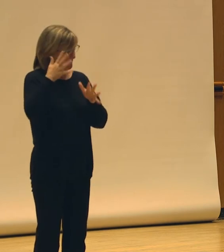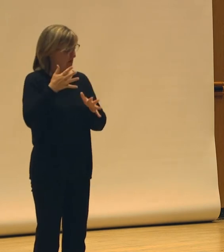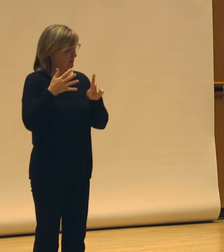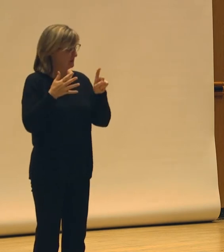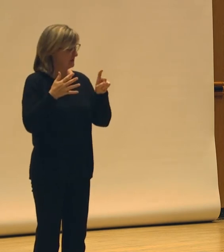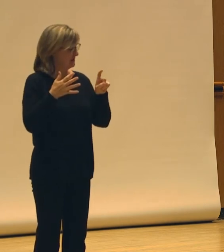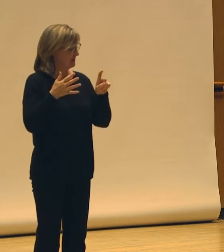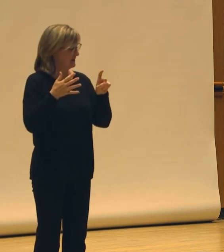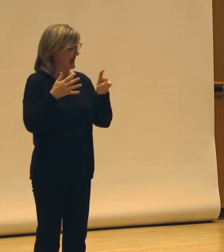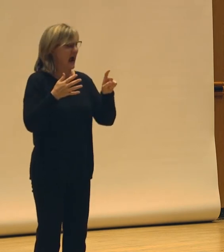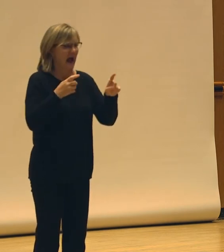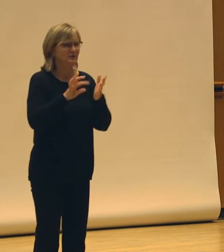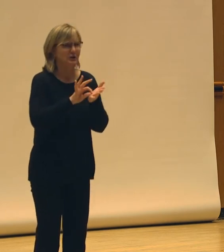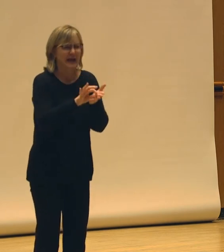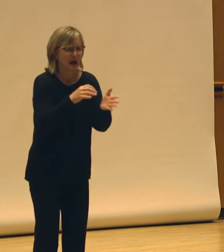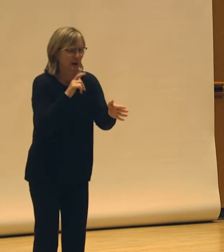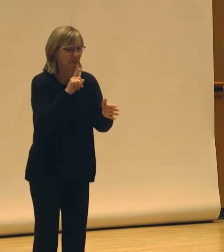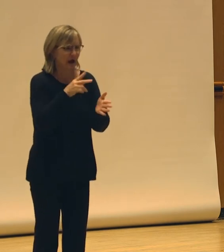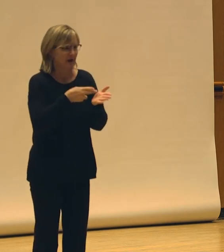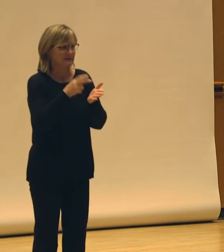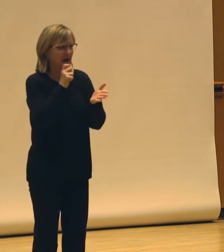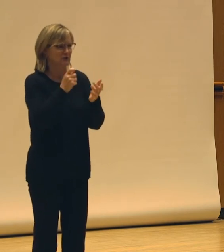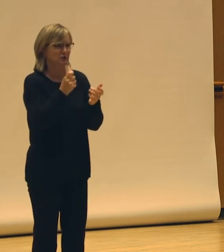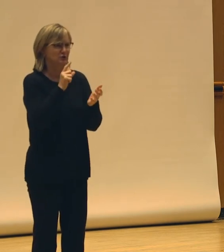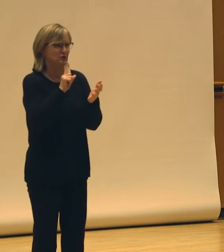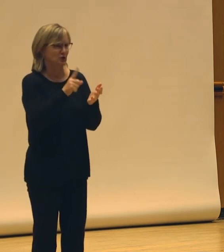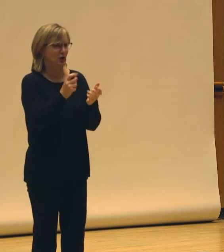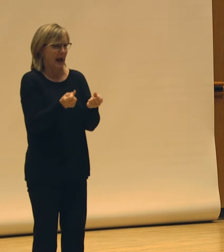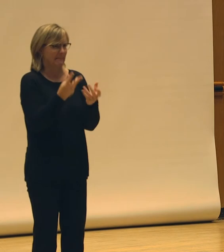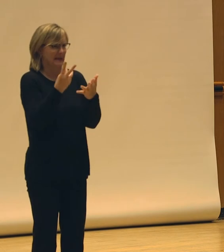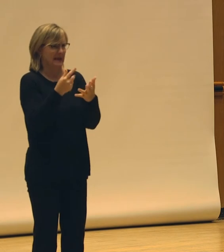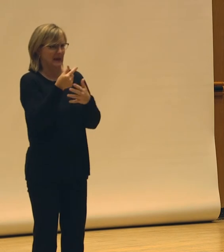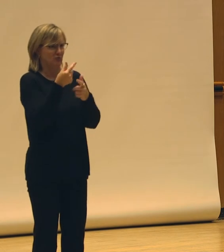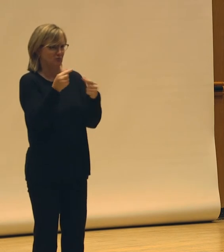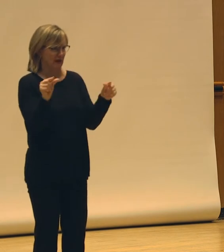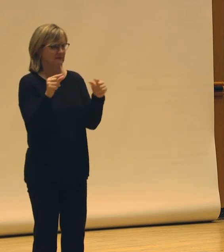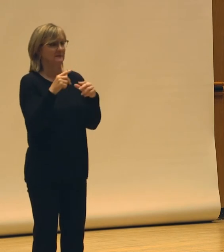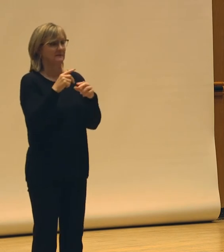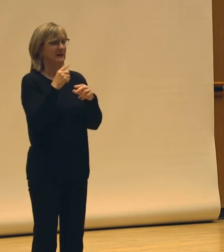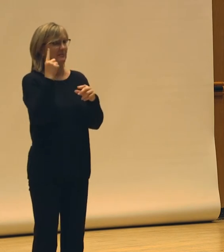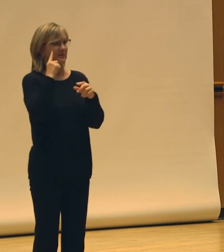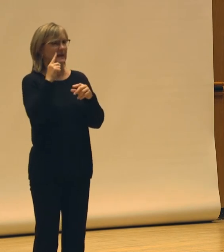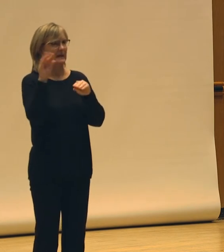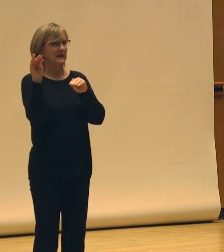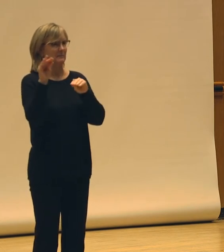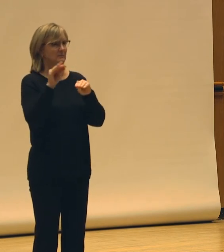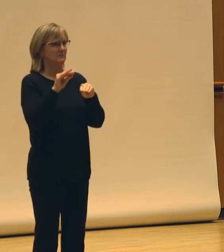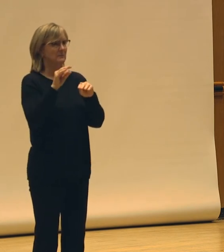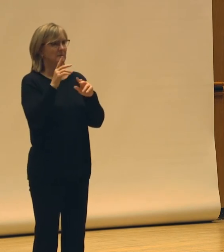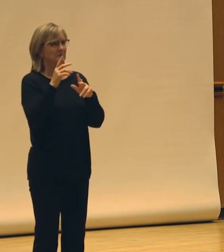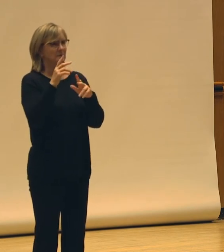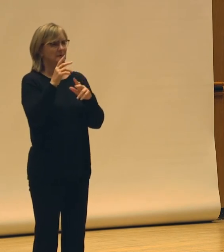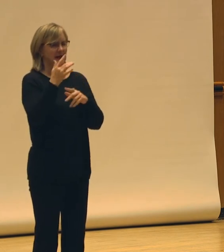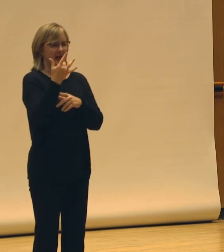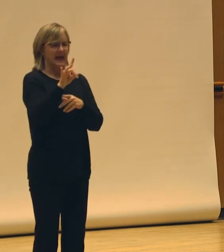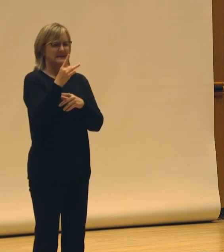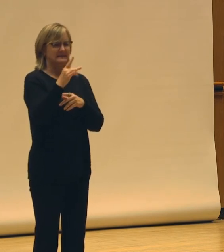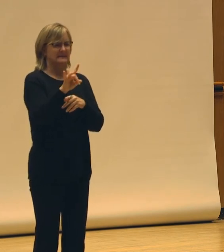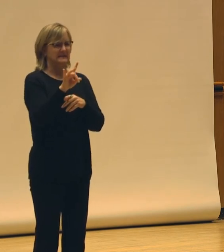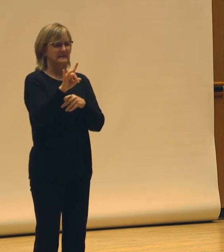And I should count those. Because I'm not sure about the number of greats. He immigrated in I think like the 18 teens.